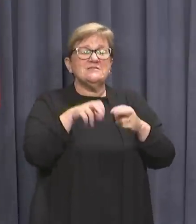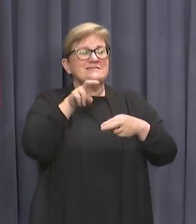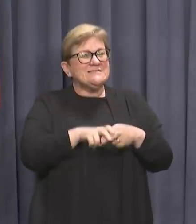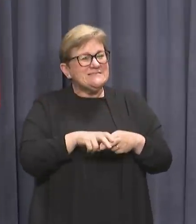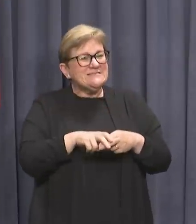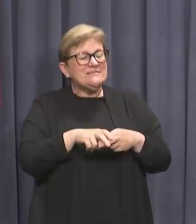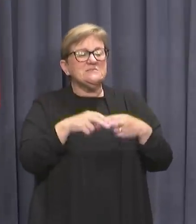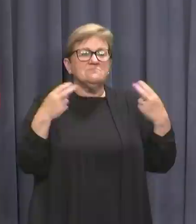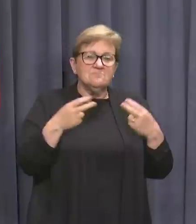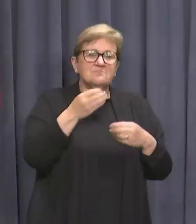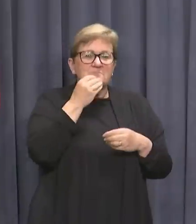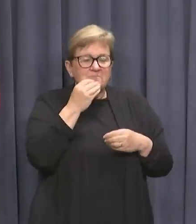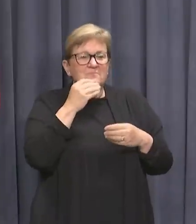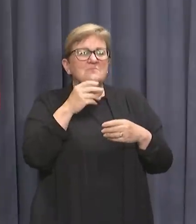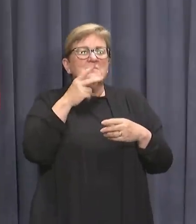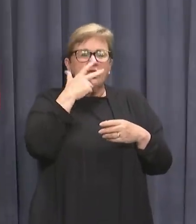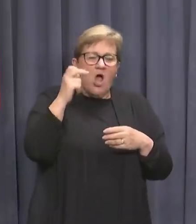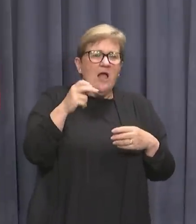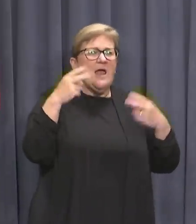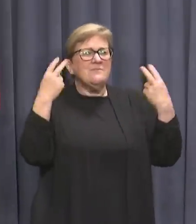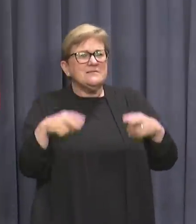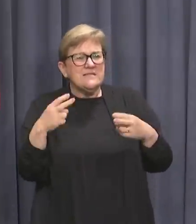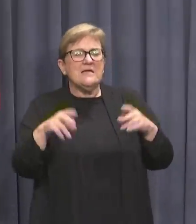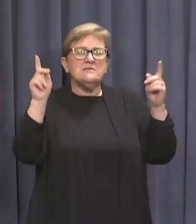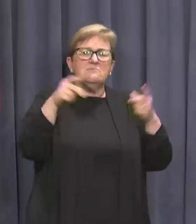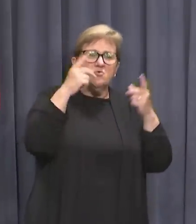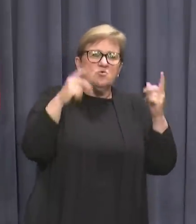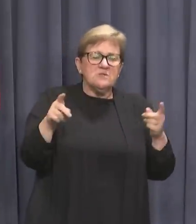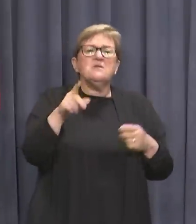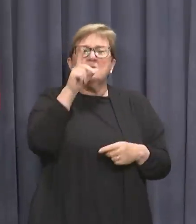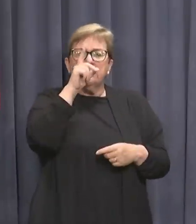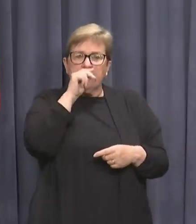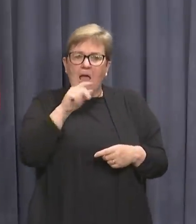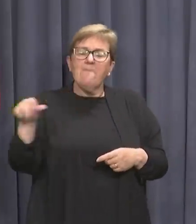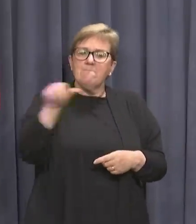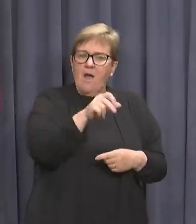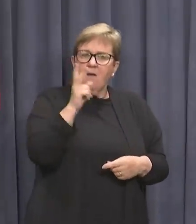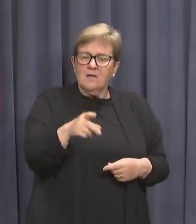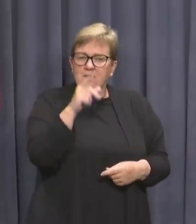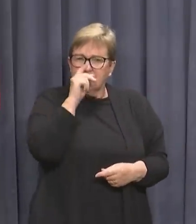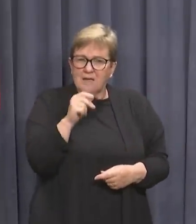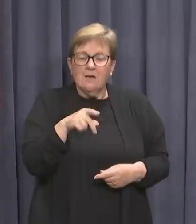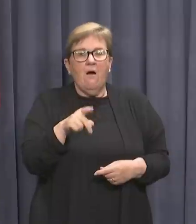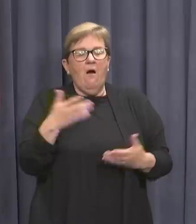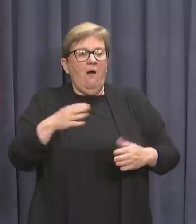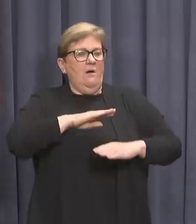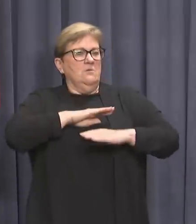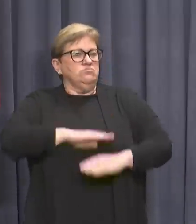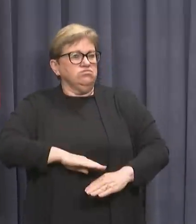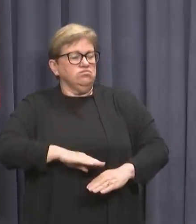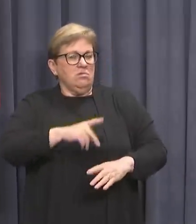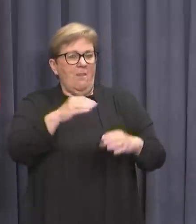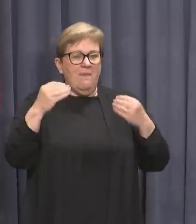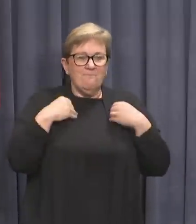consumption requirements, nightclubs, dancing and music festivals will be removed. This is obviously a great relief to venues,